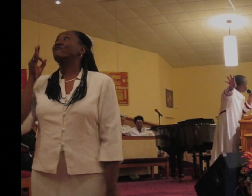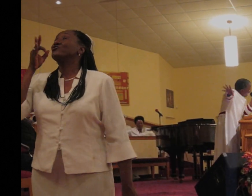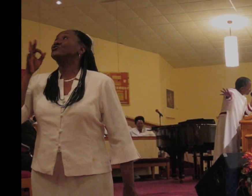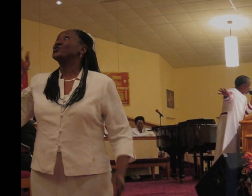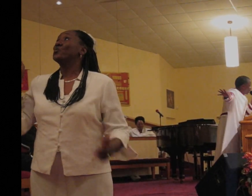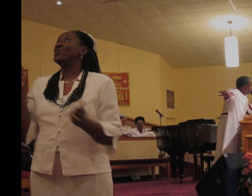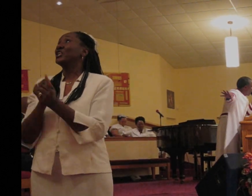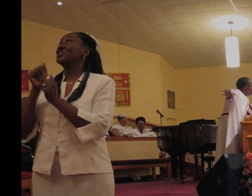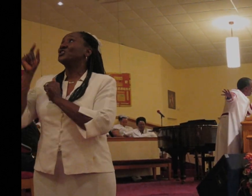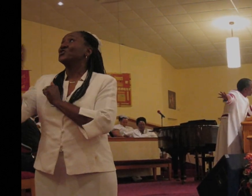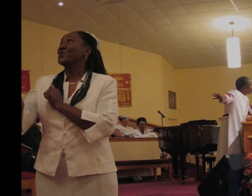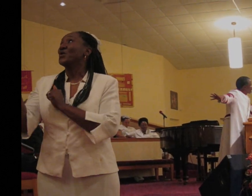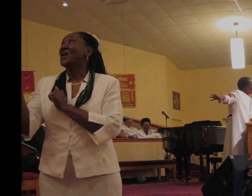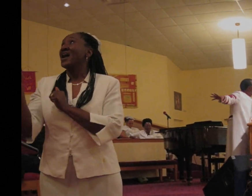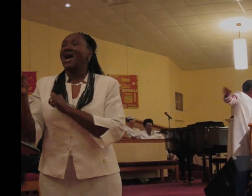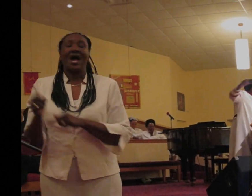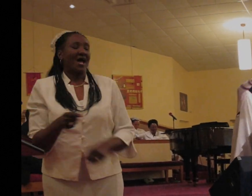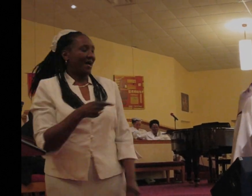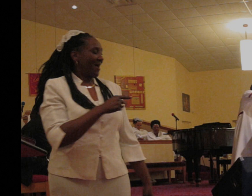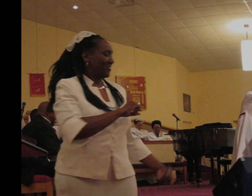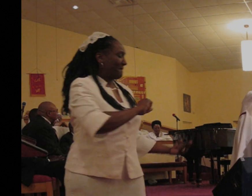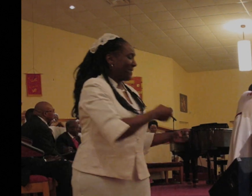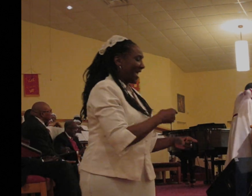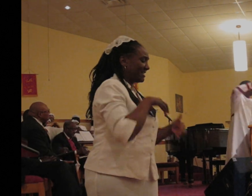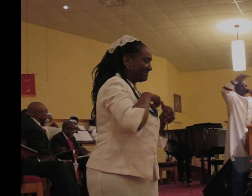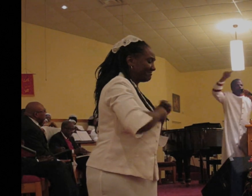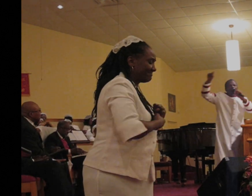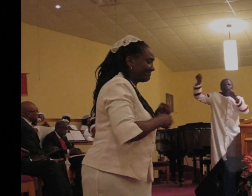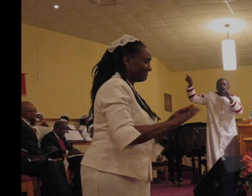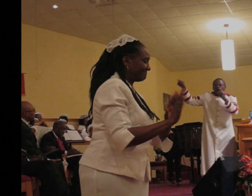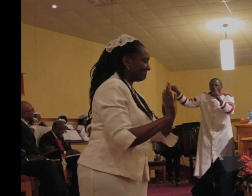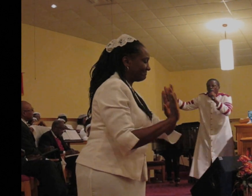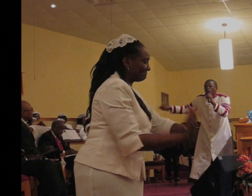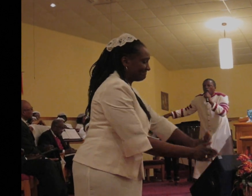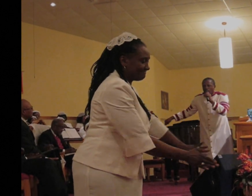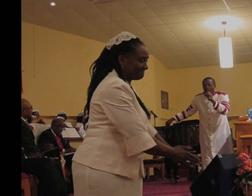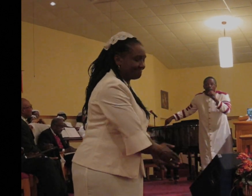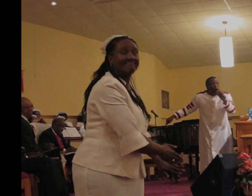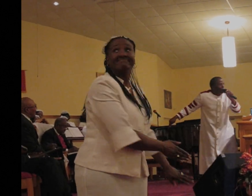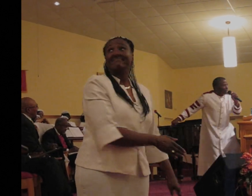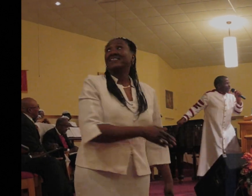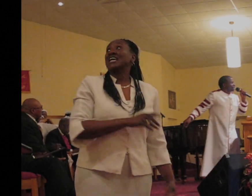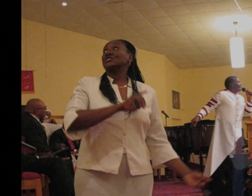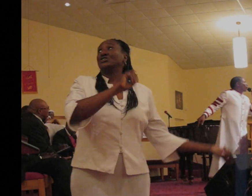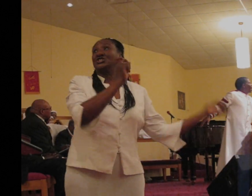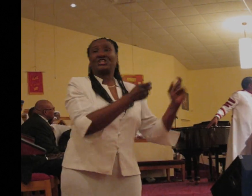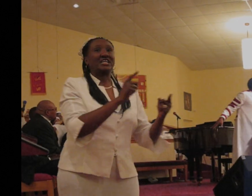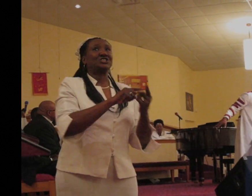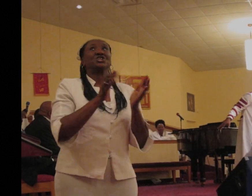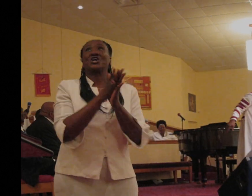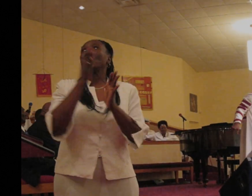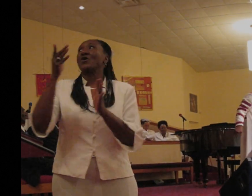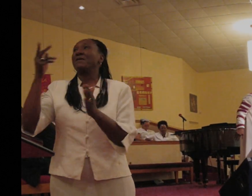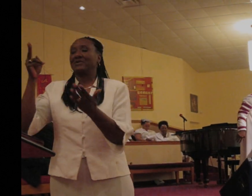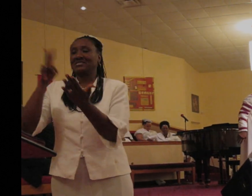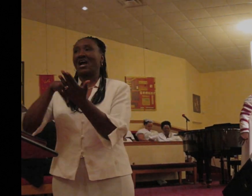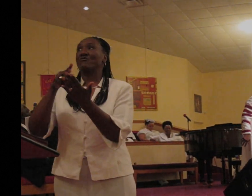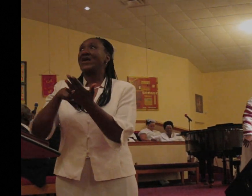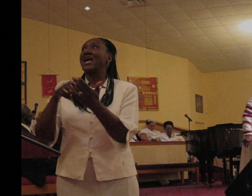passion. And recognize the grief is going to change the glory. Because I read what 1 Peter said.